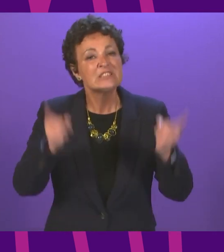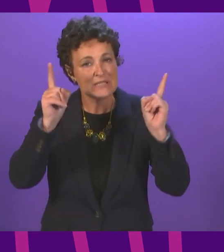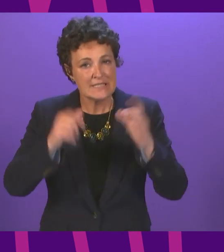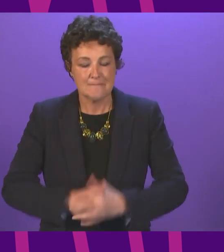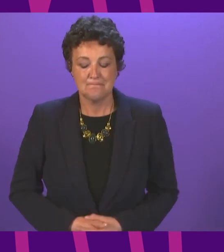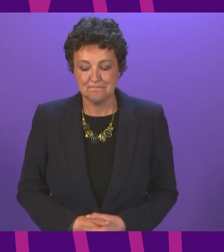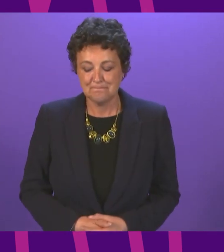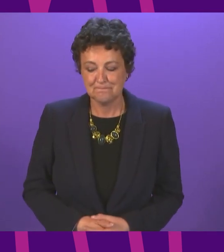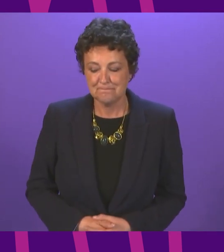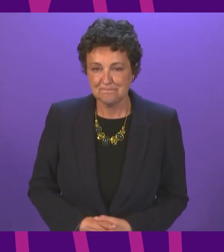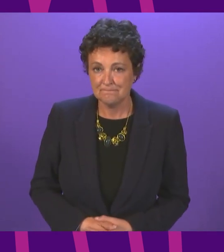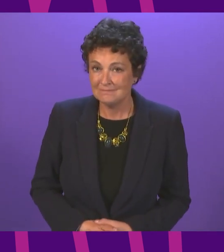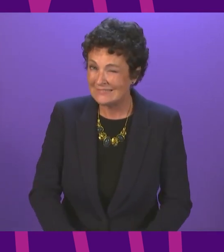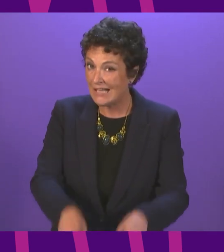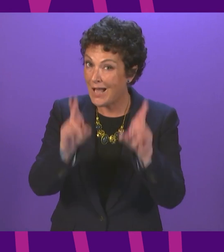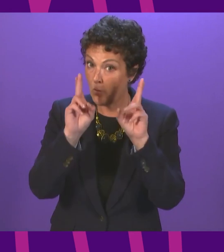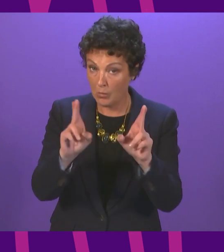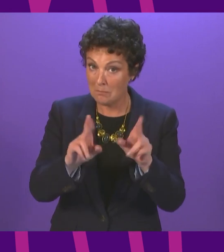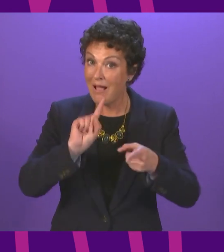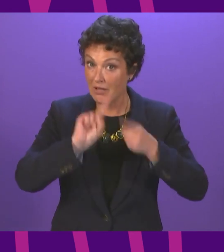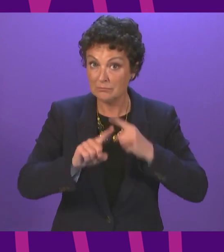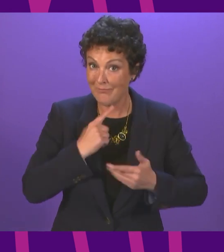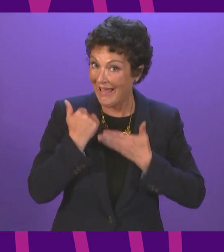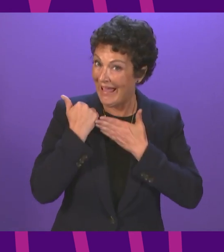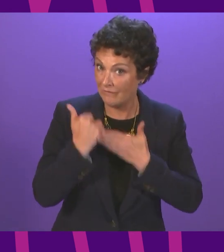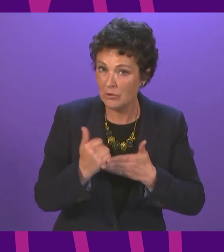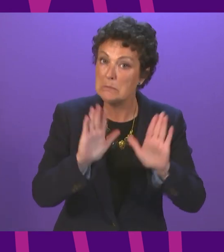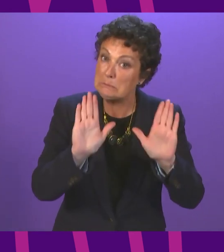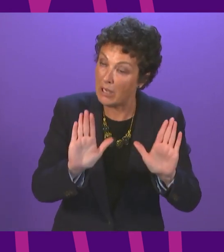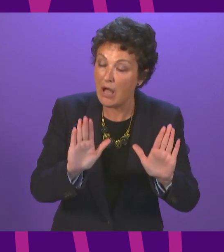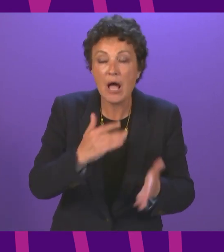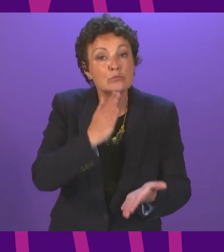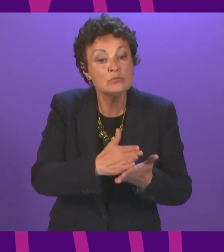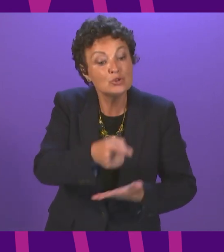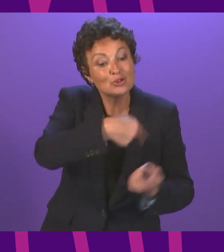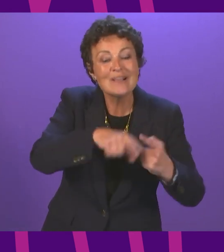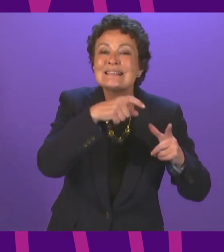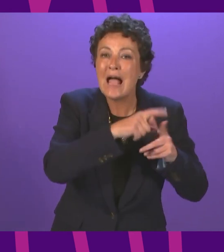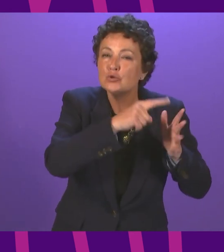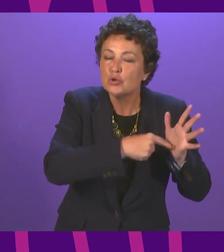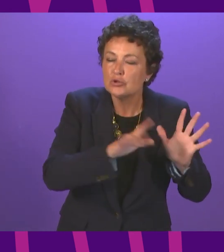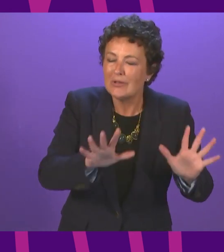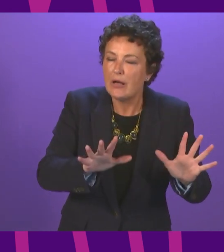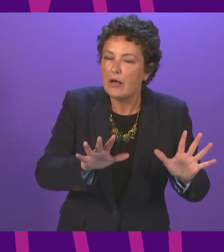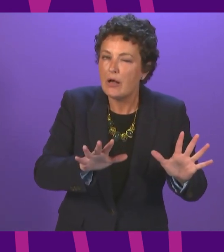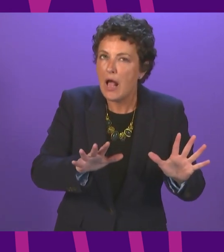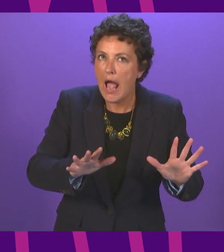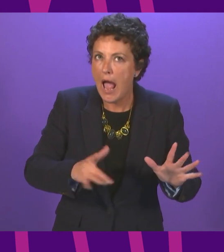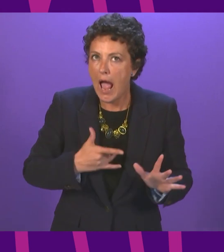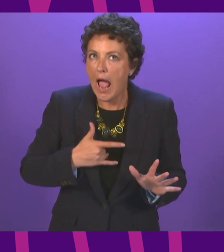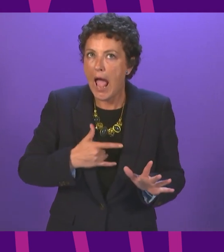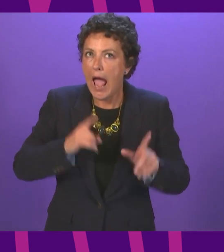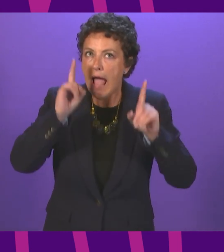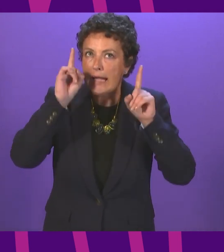I hope my answer will be helpful, but for reasons I am sure Daniel Johnson will understand, I am going to not